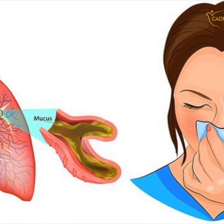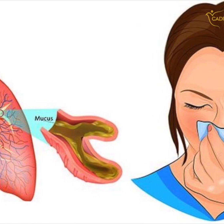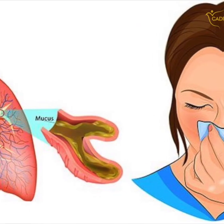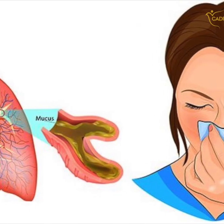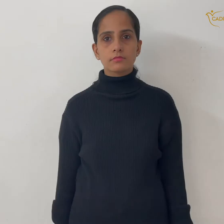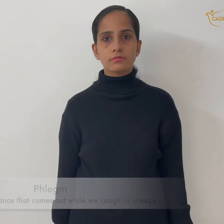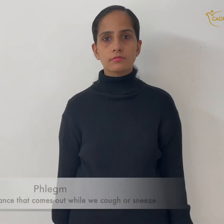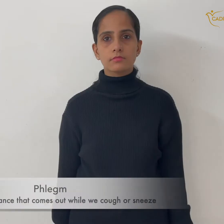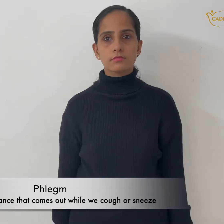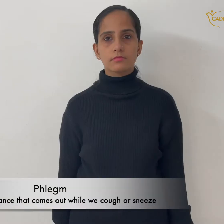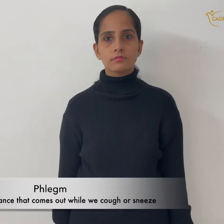phlegm